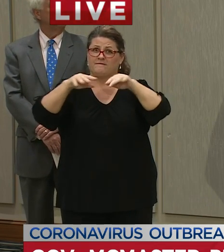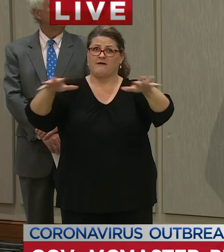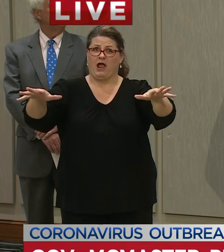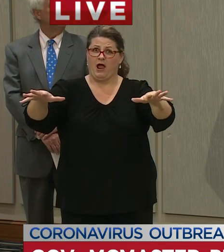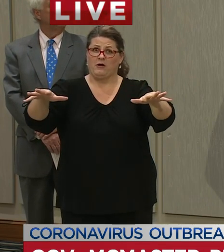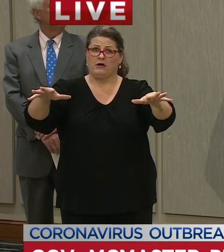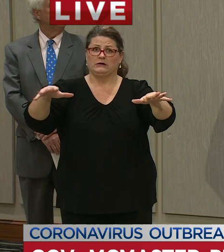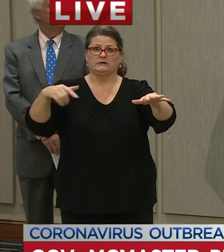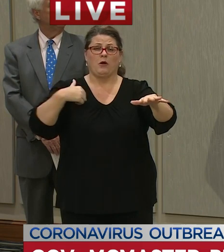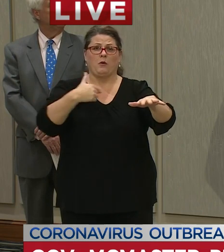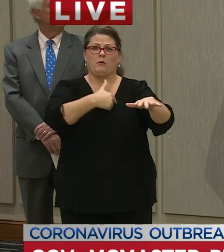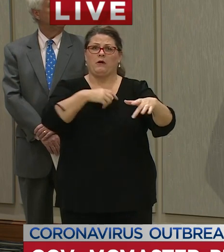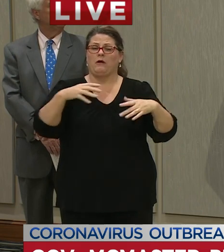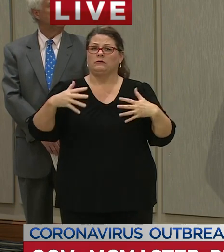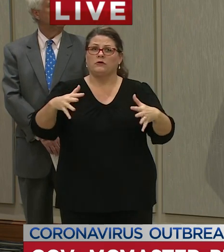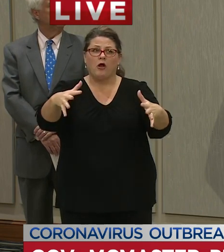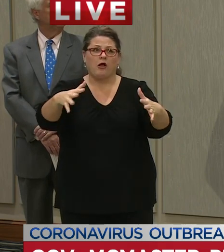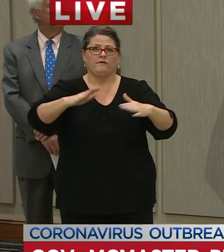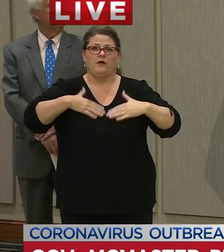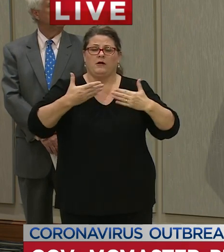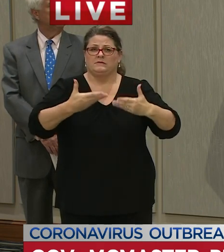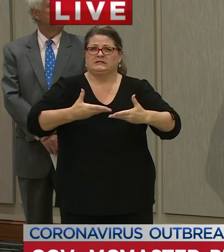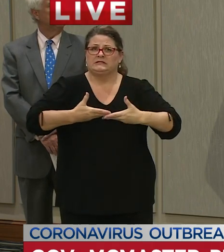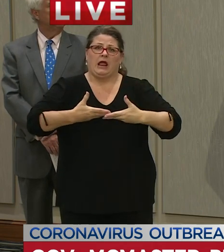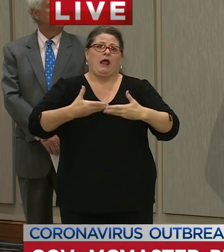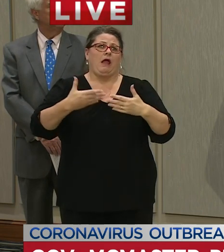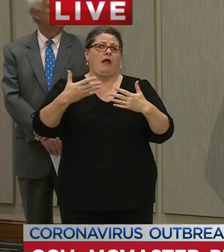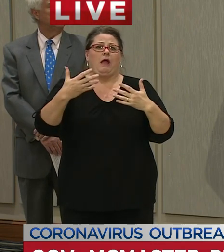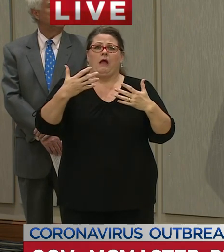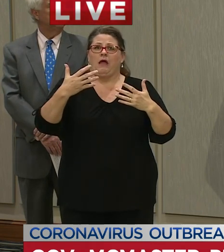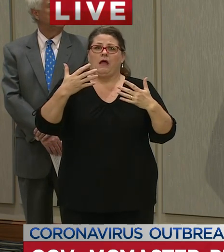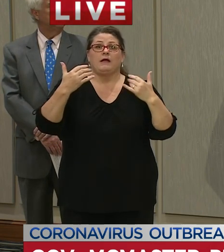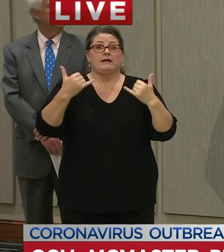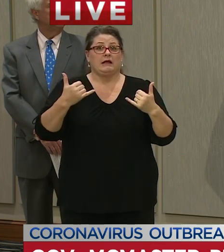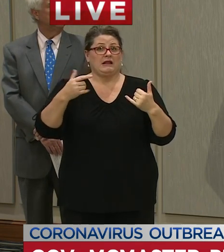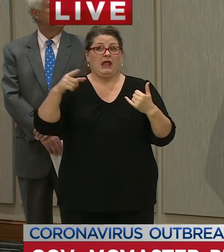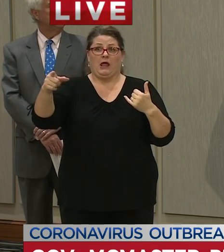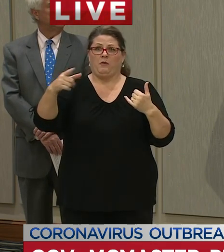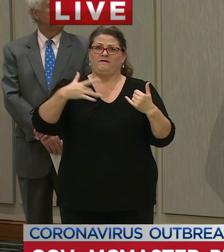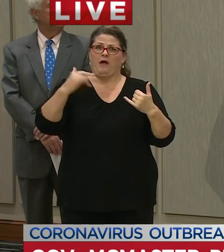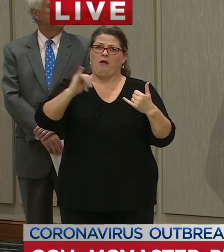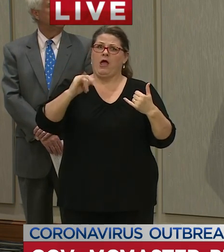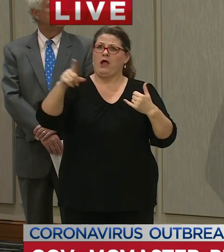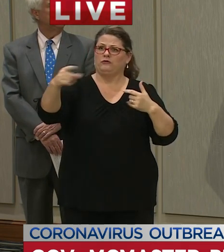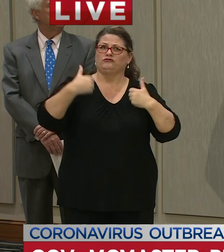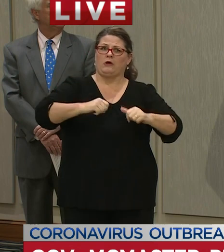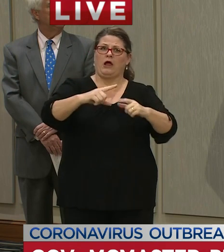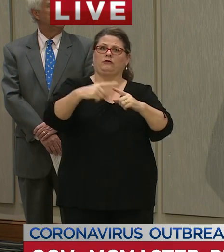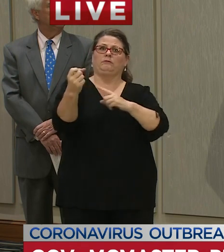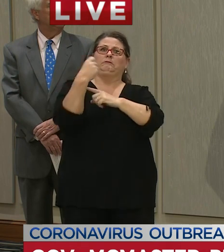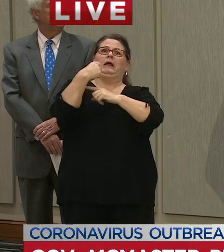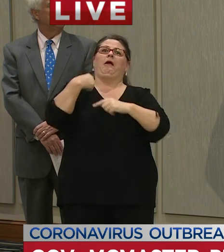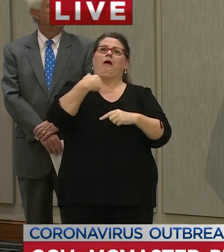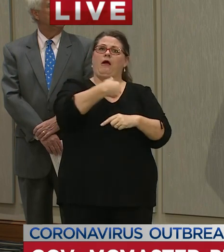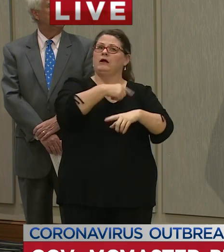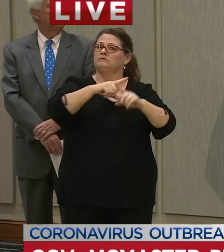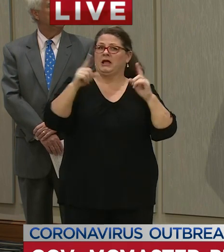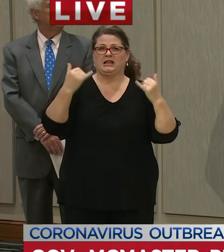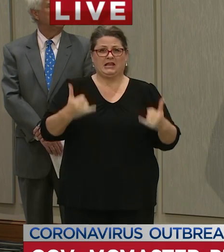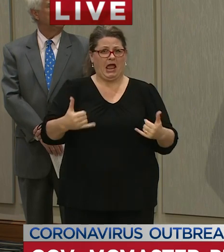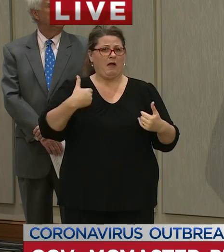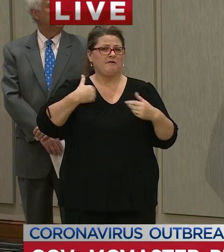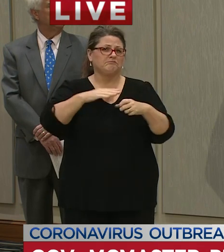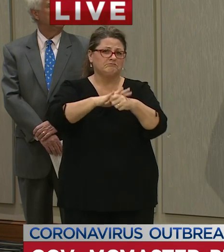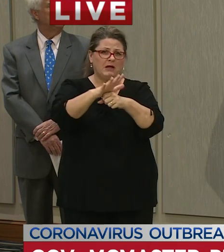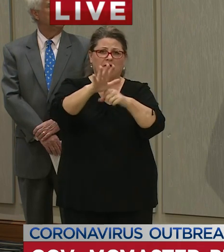but now we are turning the tables and we are chasing the virus and we have a plan of testing